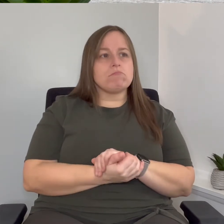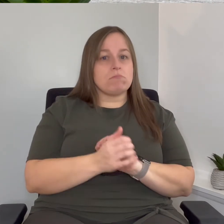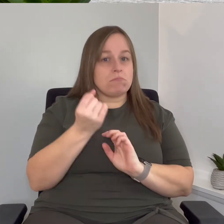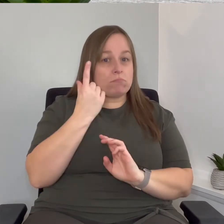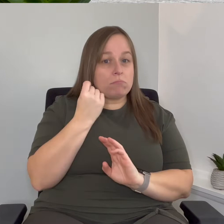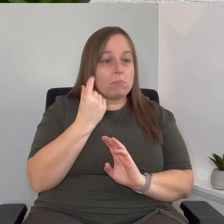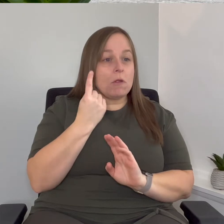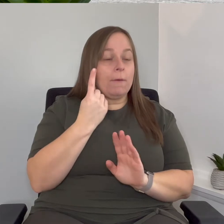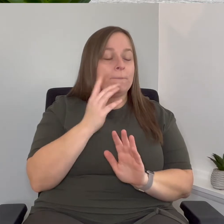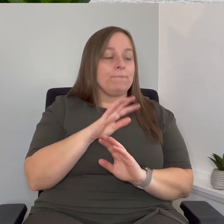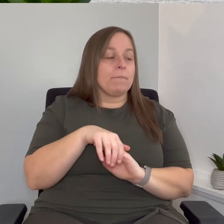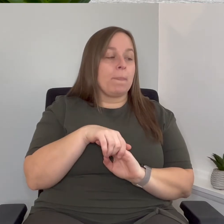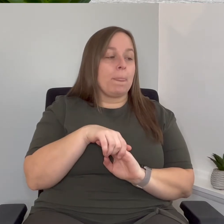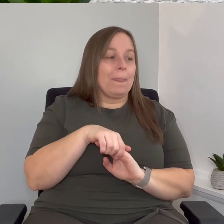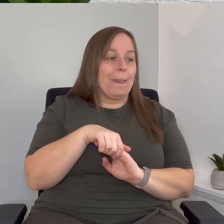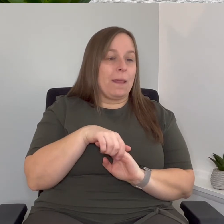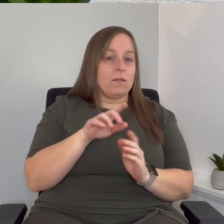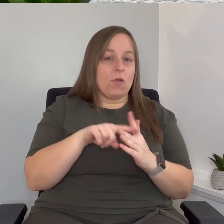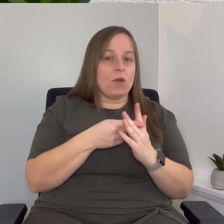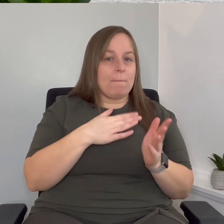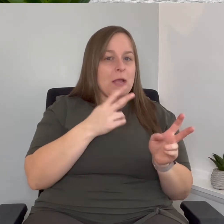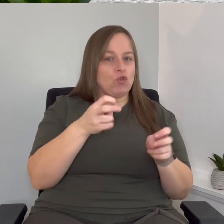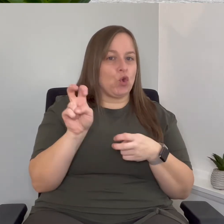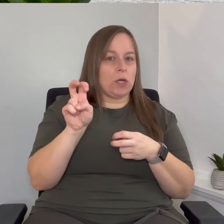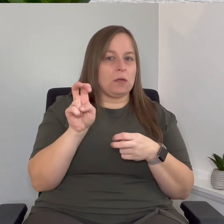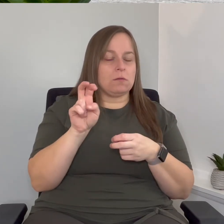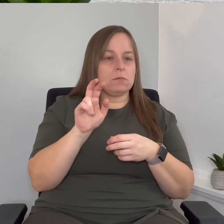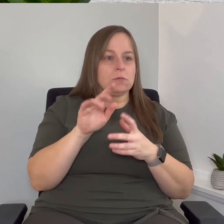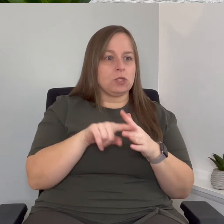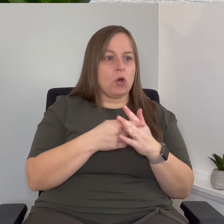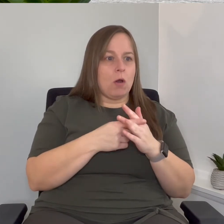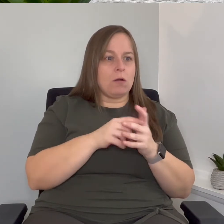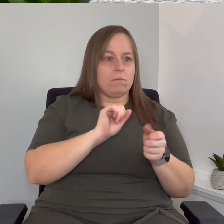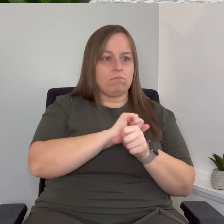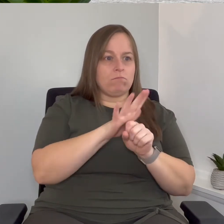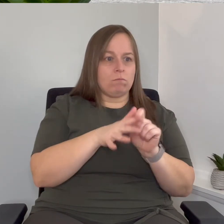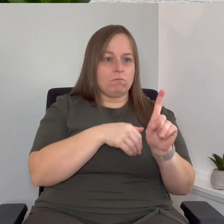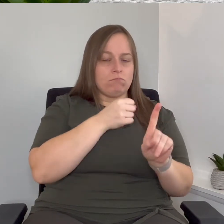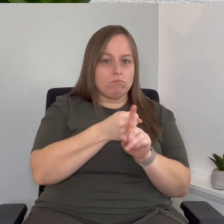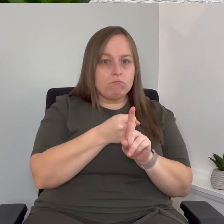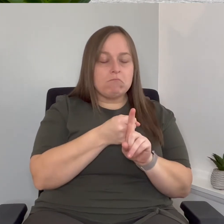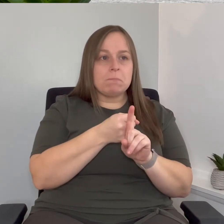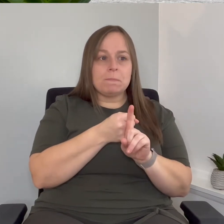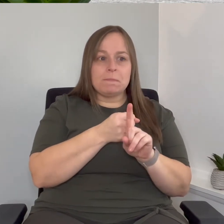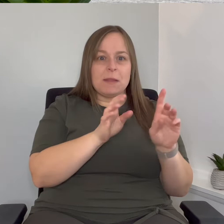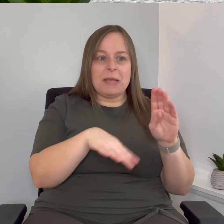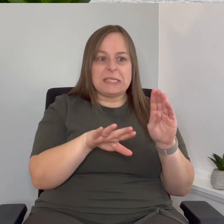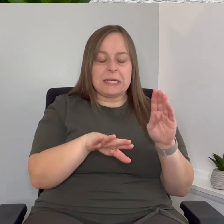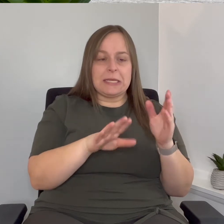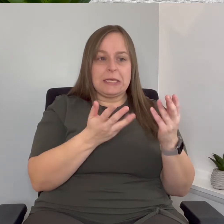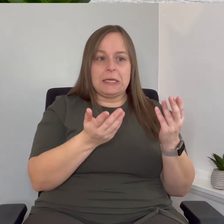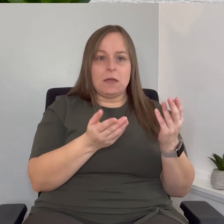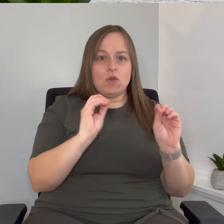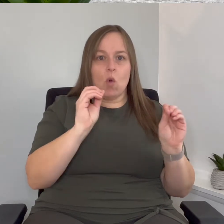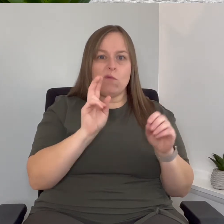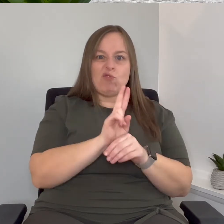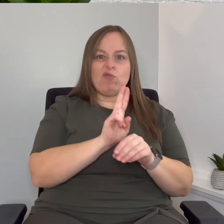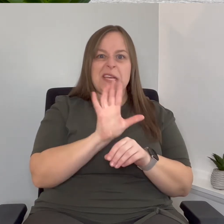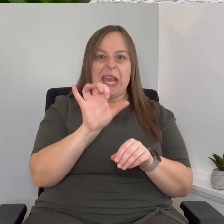now um I started my journey at the start of the pandemic basically and no one was really using